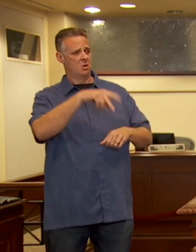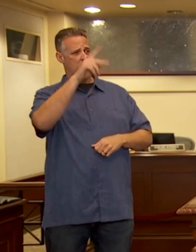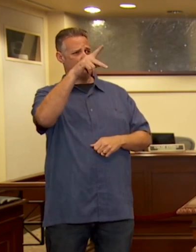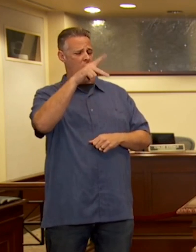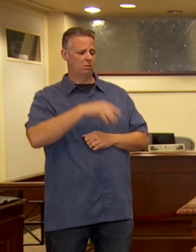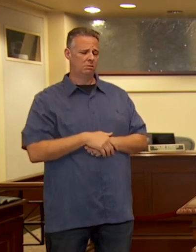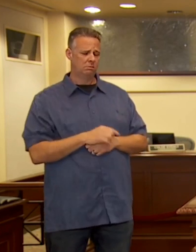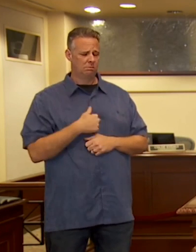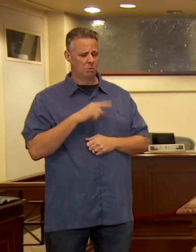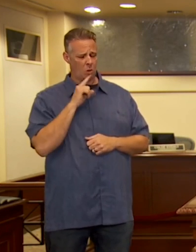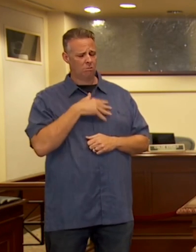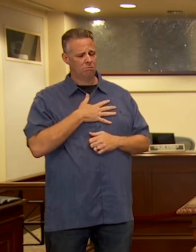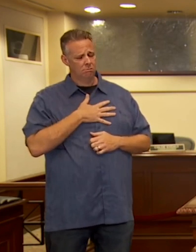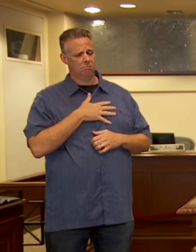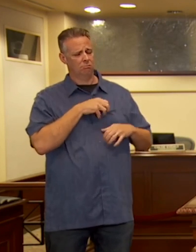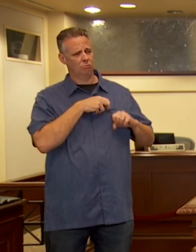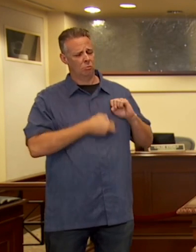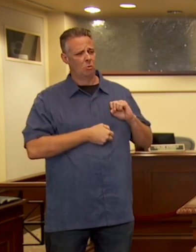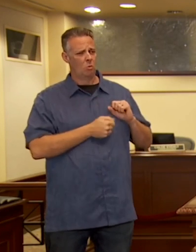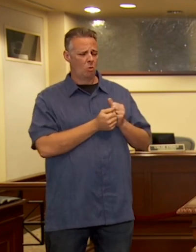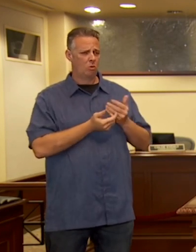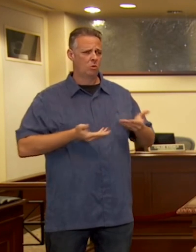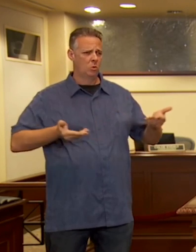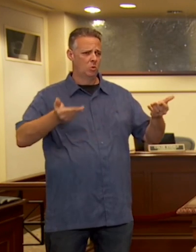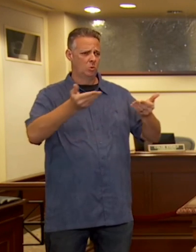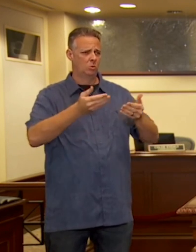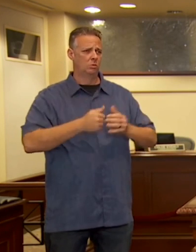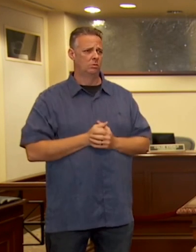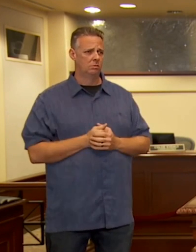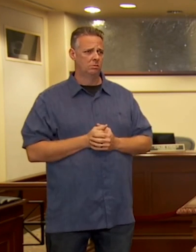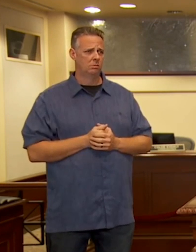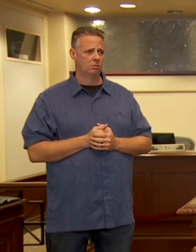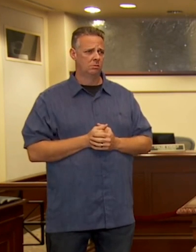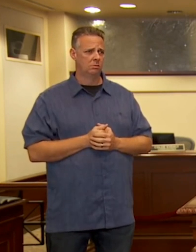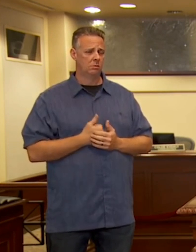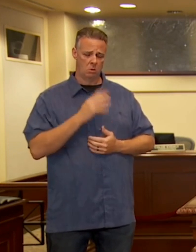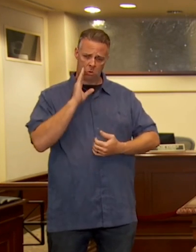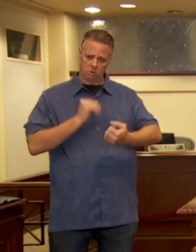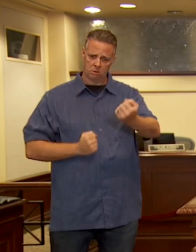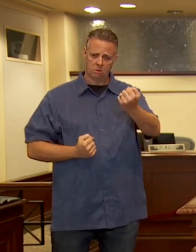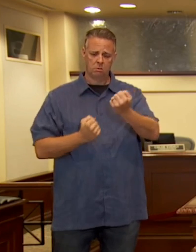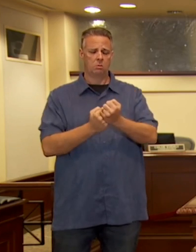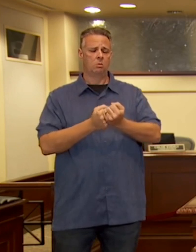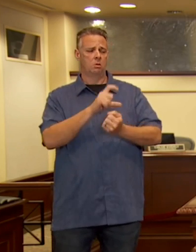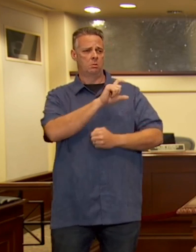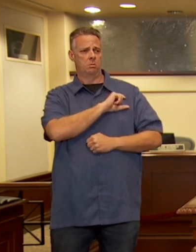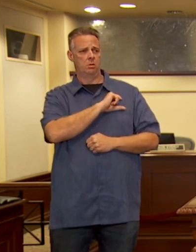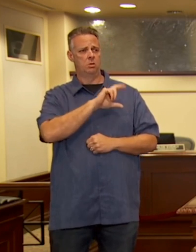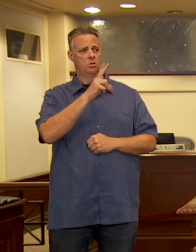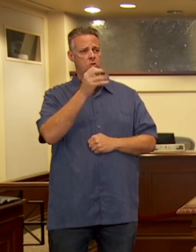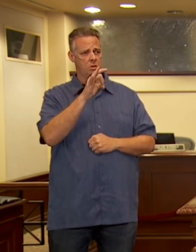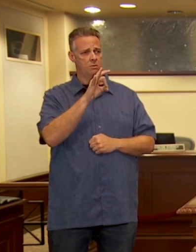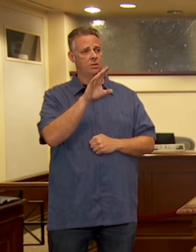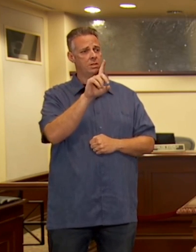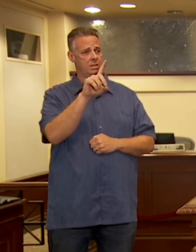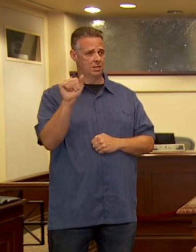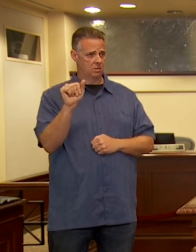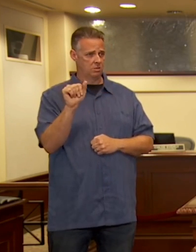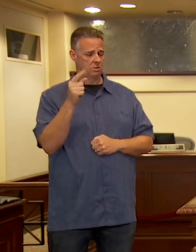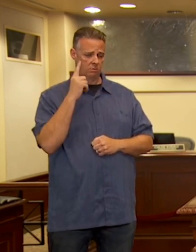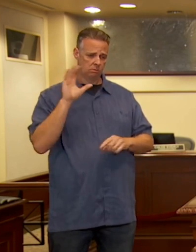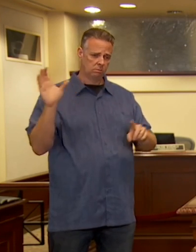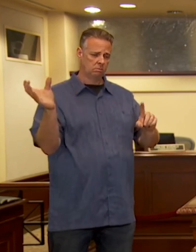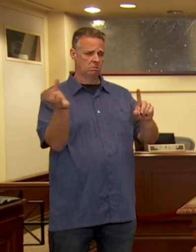I mourn with you. I'm going to support the police chief and the district attorney in apprehending